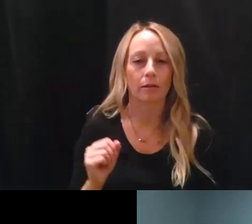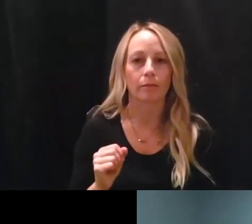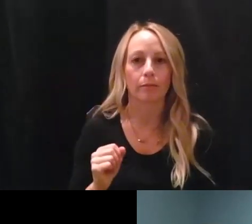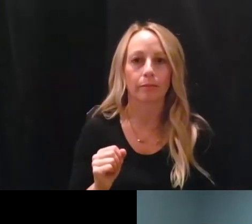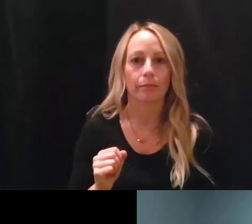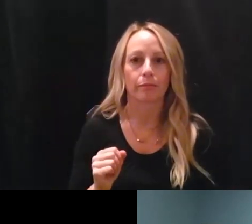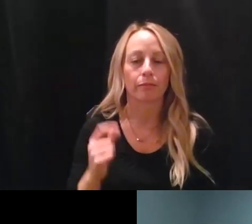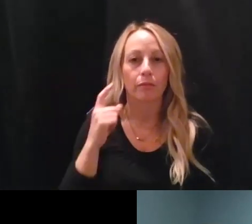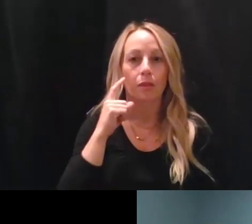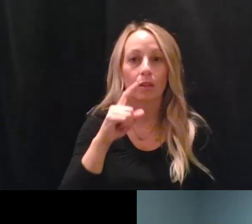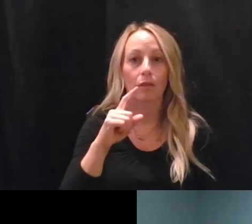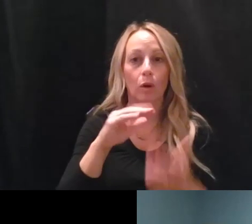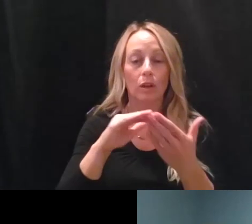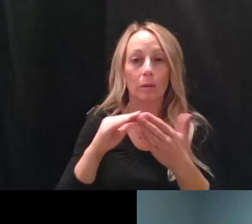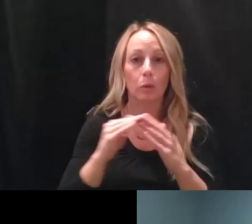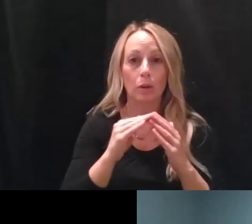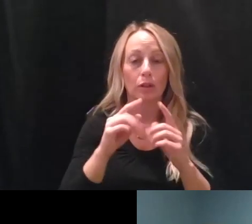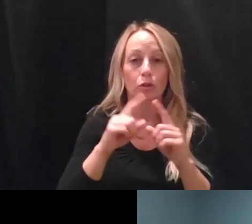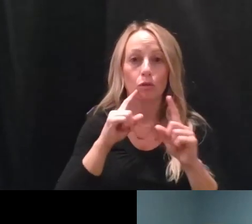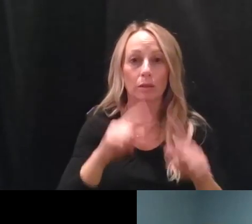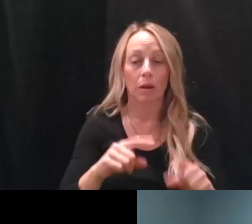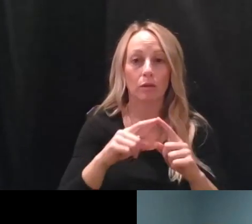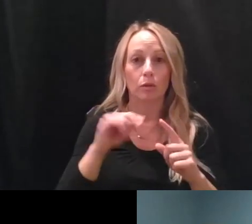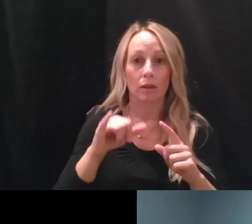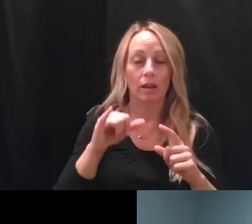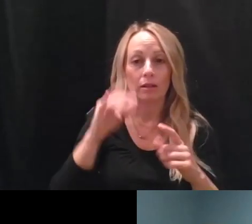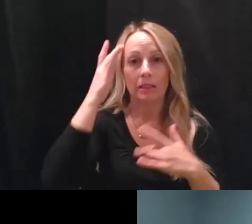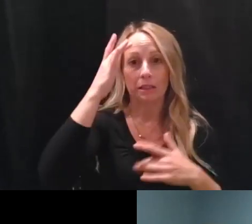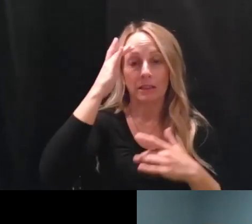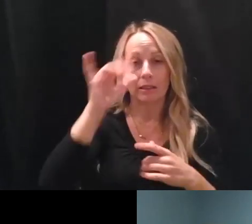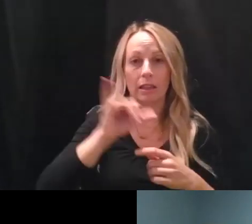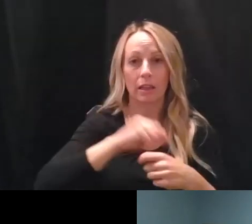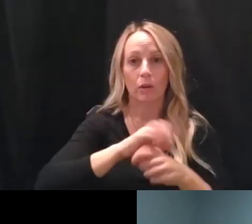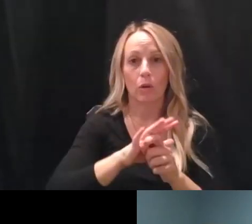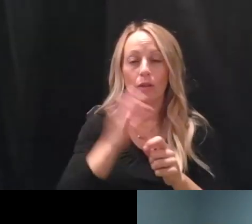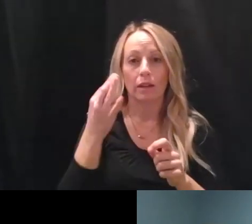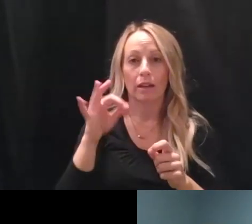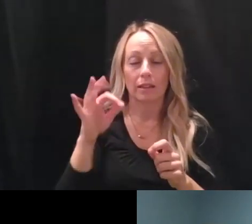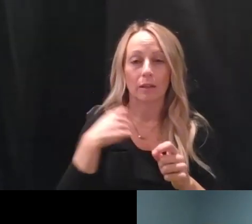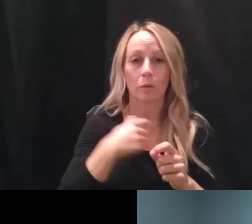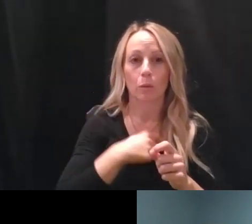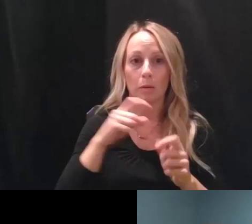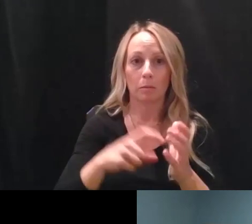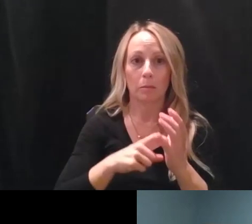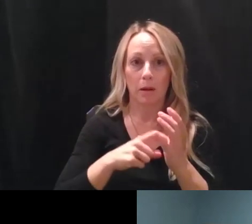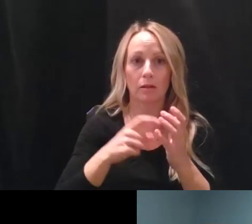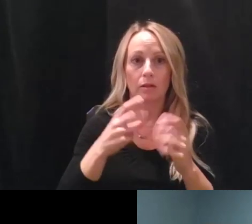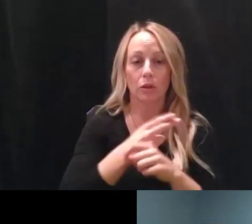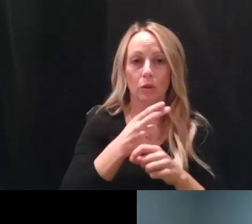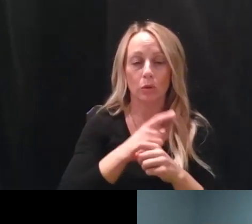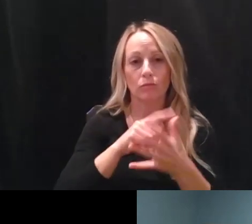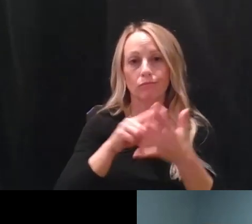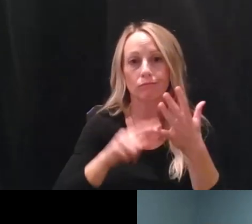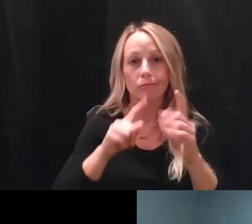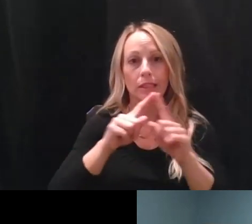For a community to respond to communicable disease, such as COVID-19, a number of tools are needed to respond effectively and